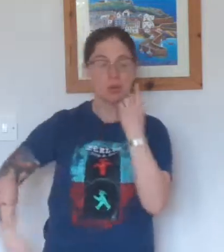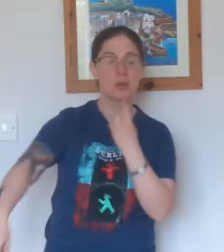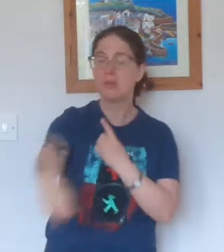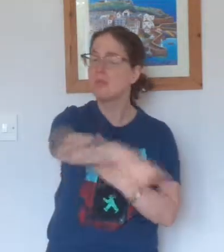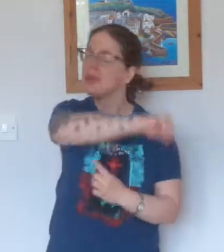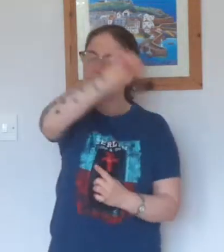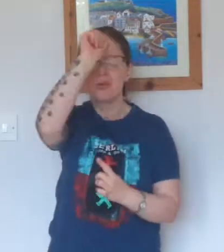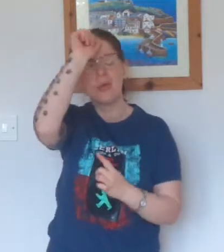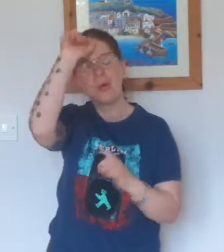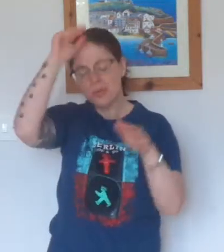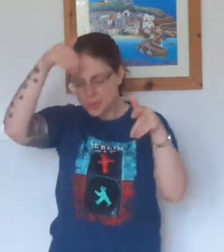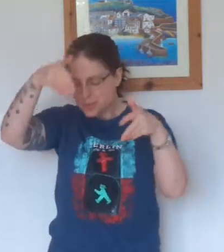it but me.